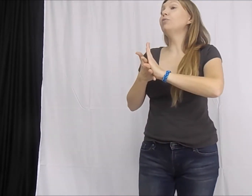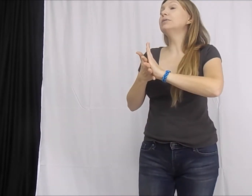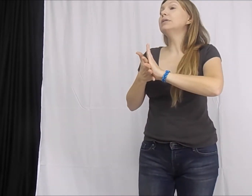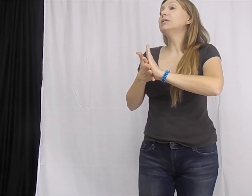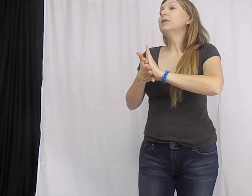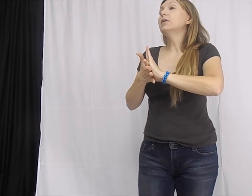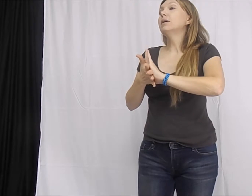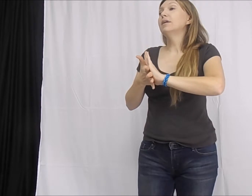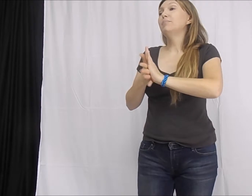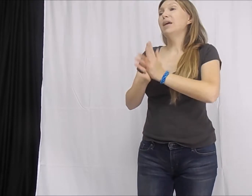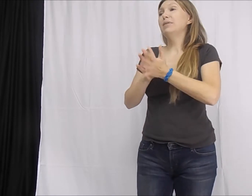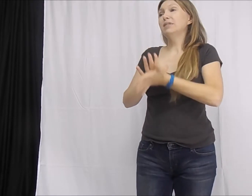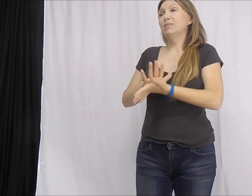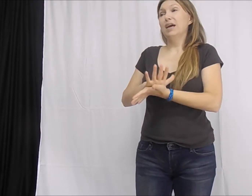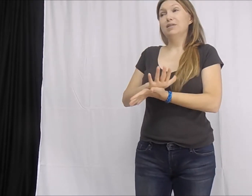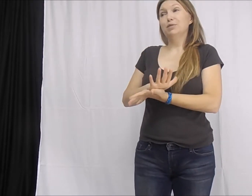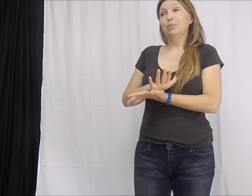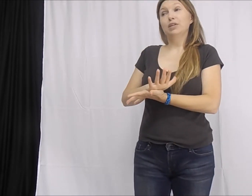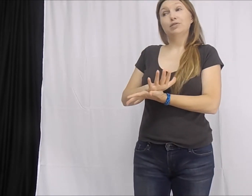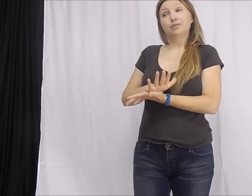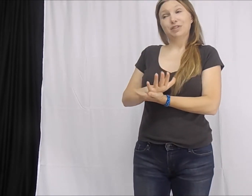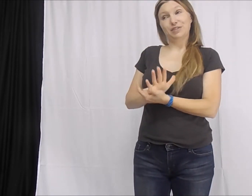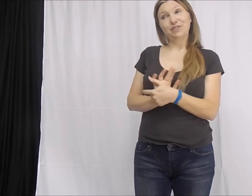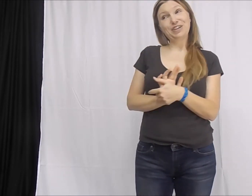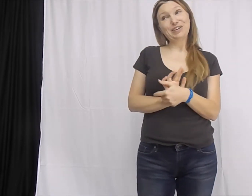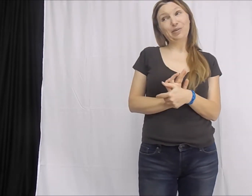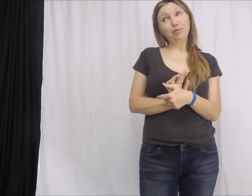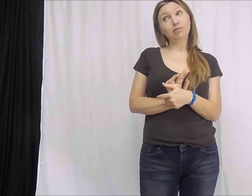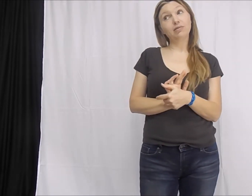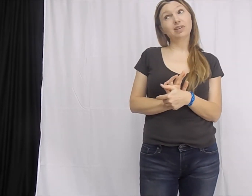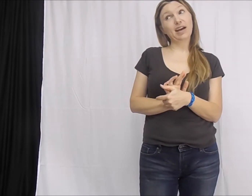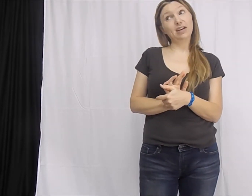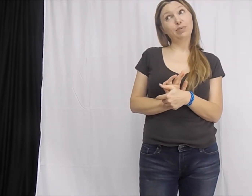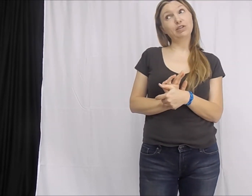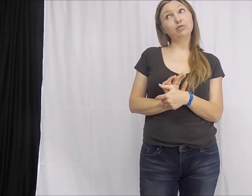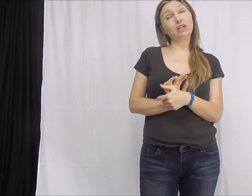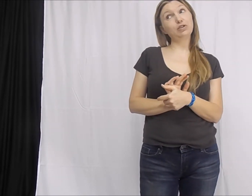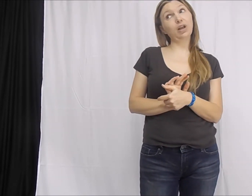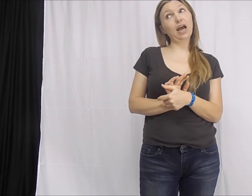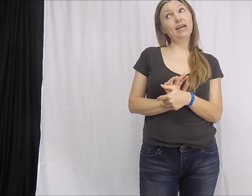and maybe some nicer pictures just for you. The kind of pictures that you like.